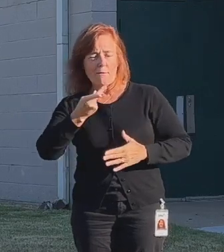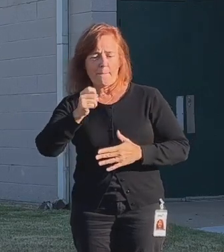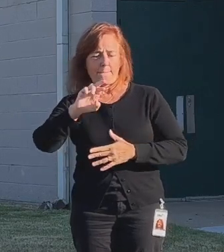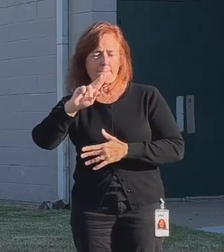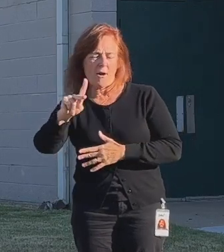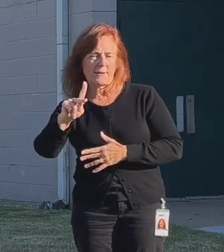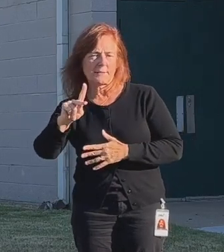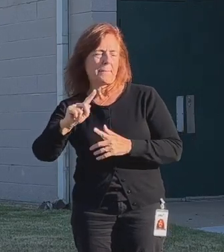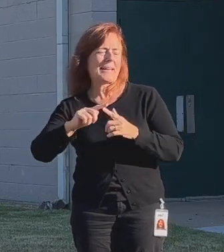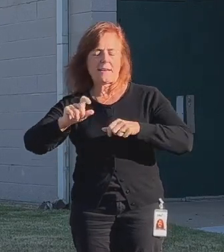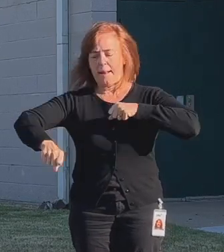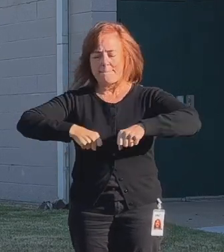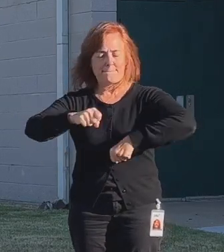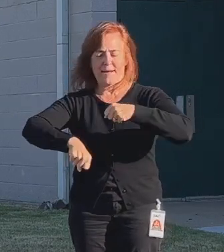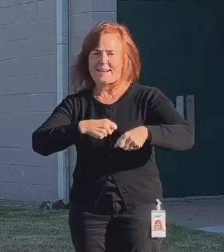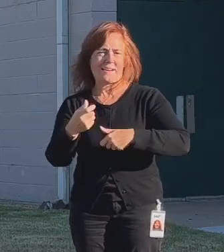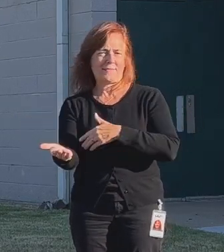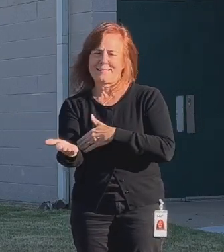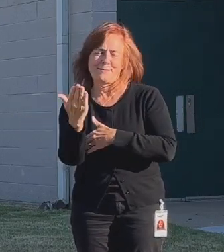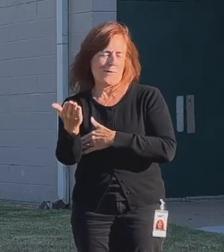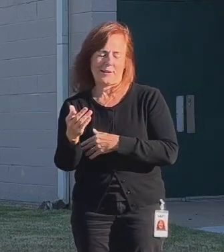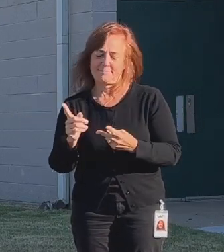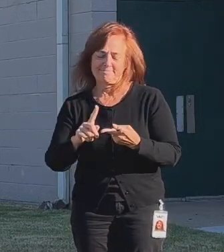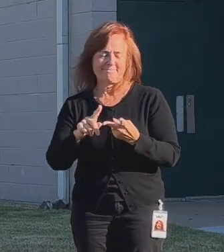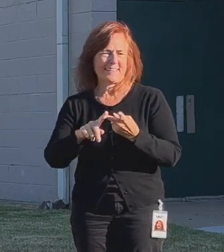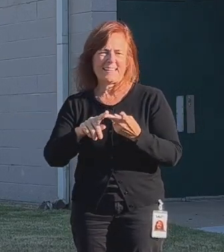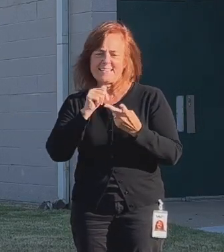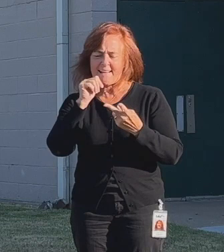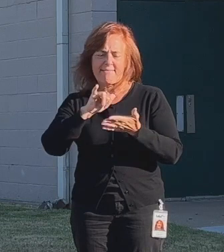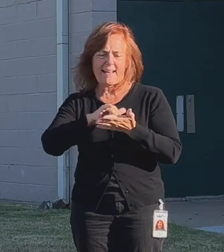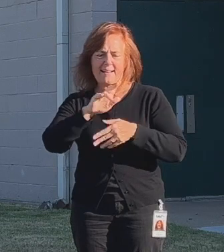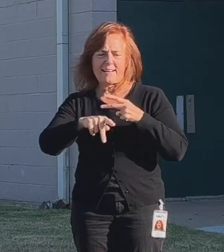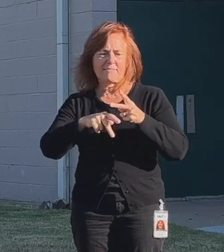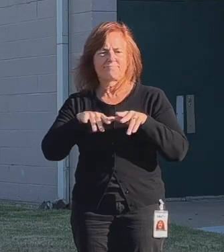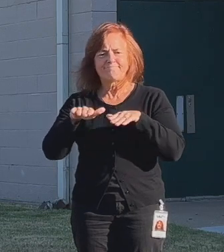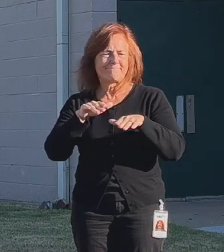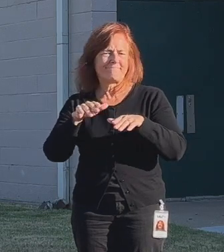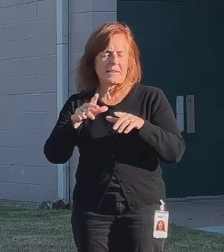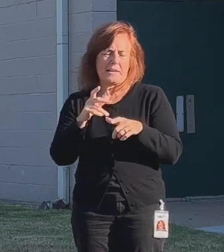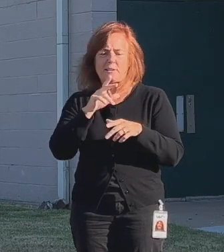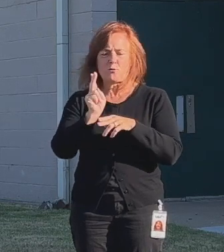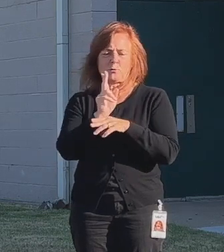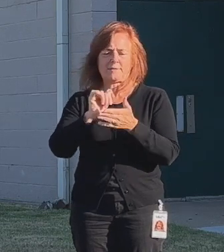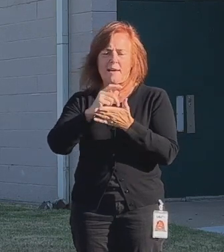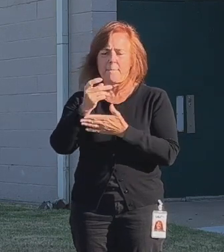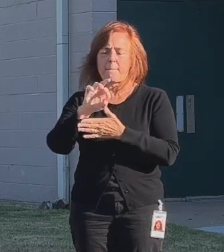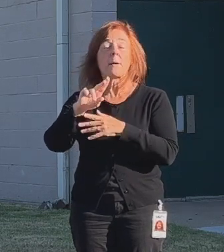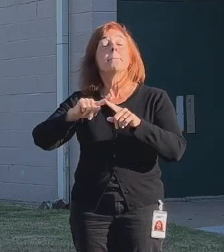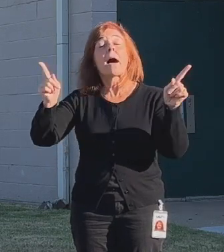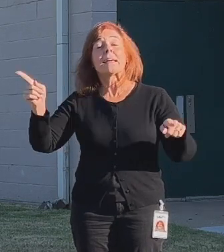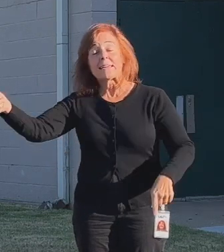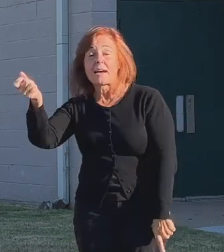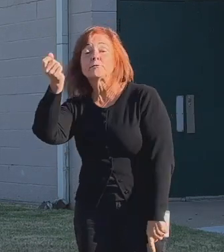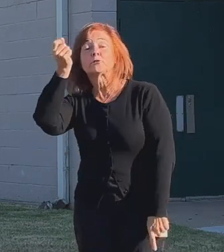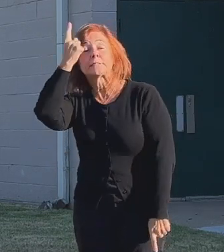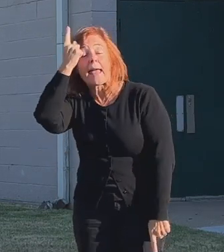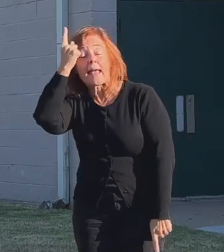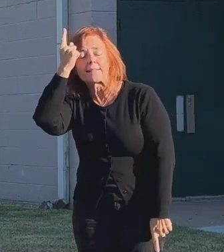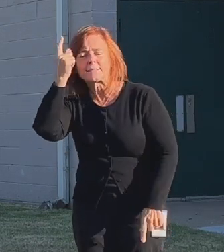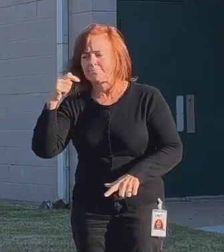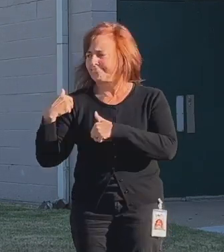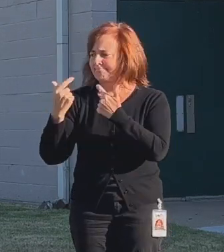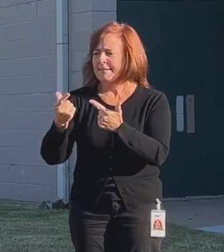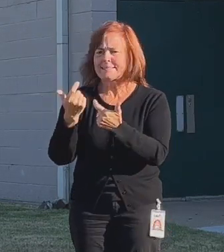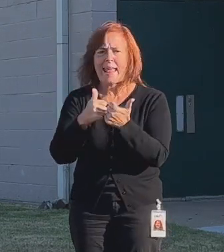he didn't bike here this morning. He's not that kind of parks user, but he understands, I think, as much as any mayor